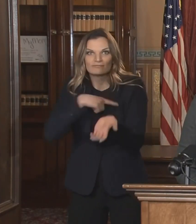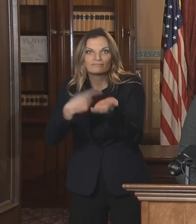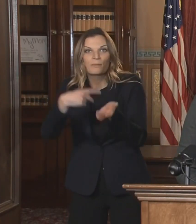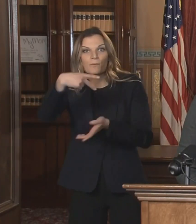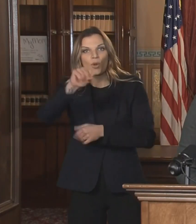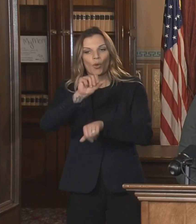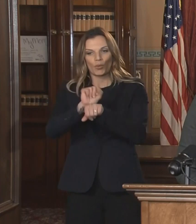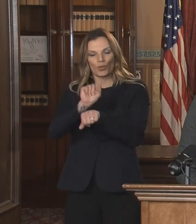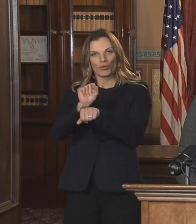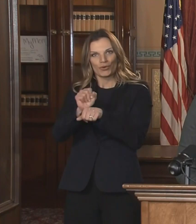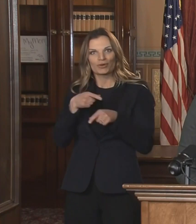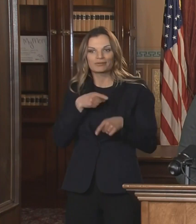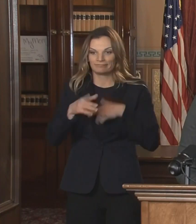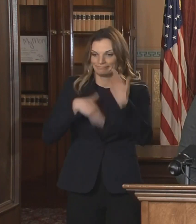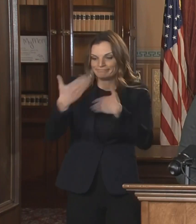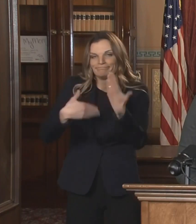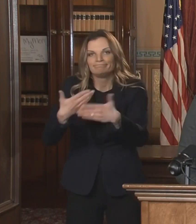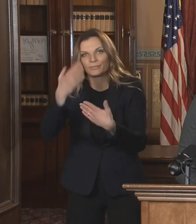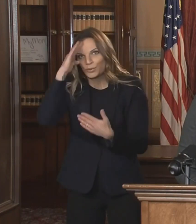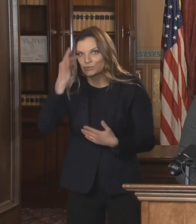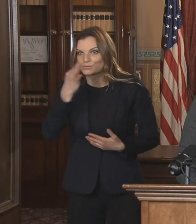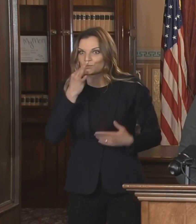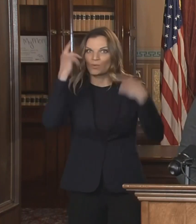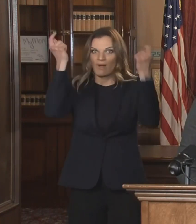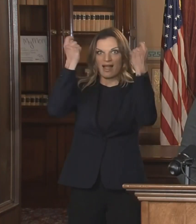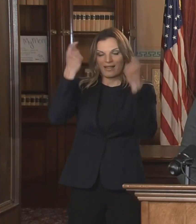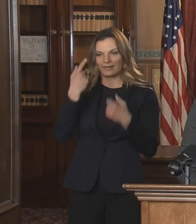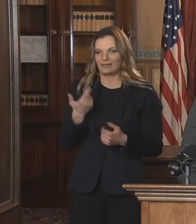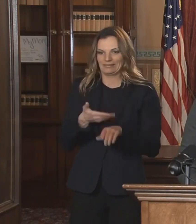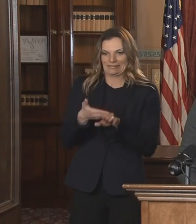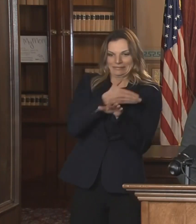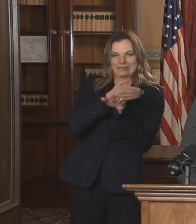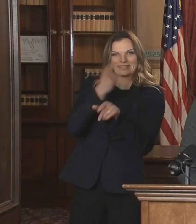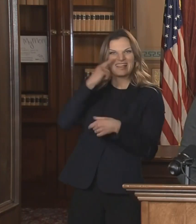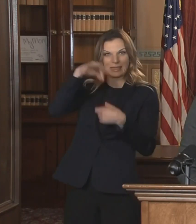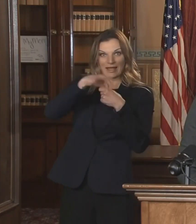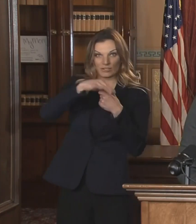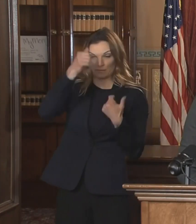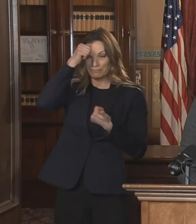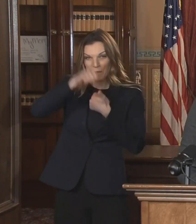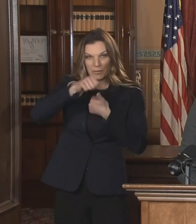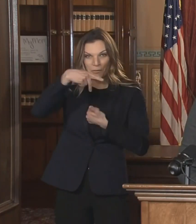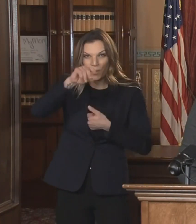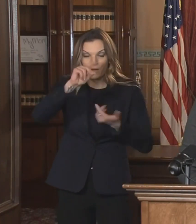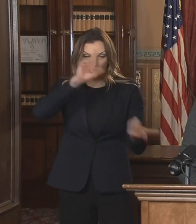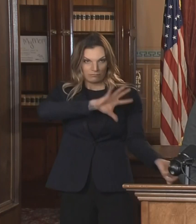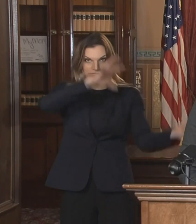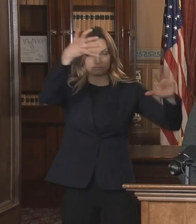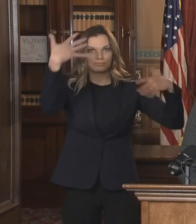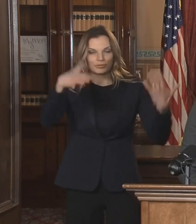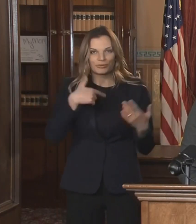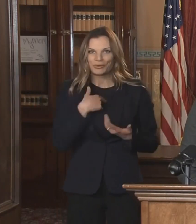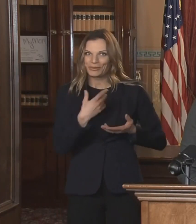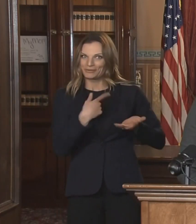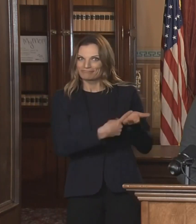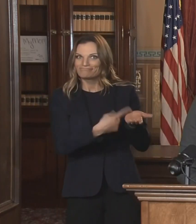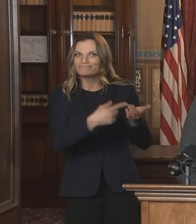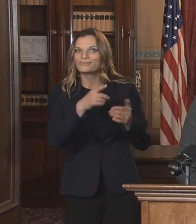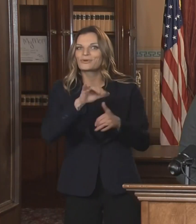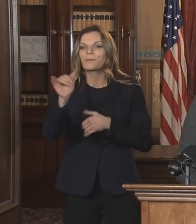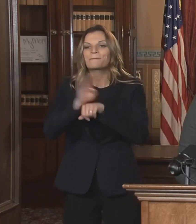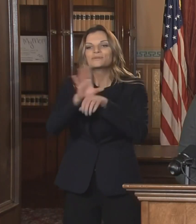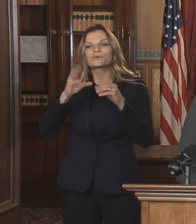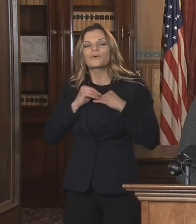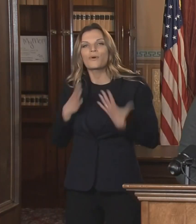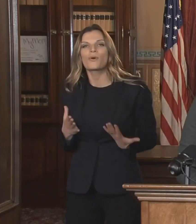they geared up for the busy holiday season, just finishing the election season. I've spoken with business owners from Detroit to Marquette